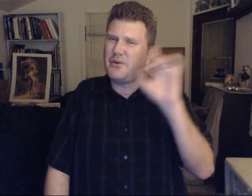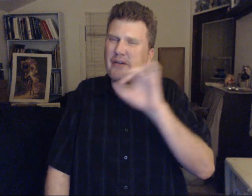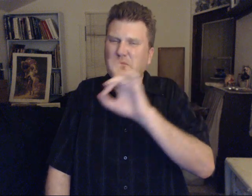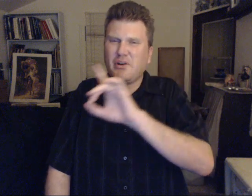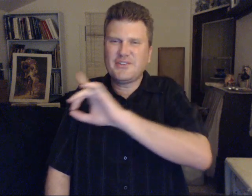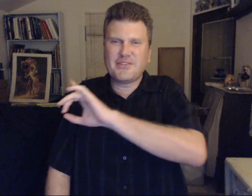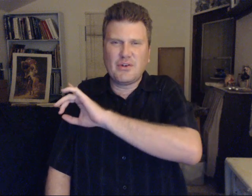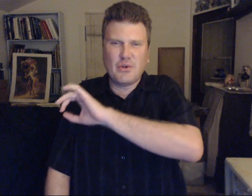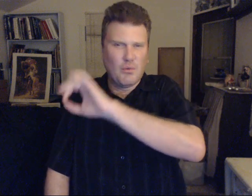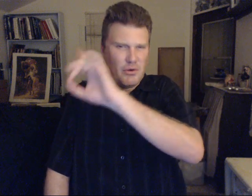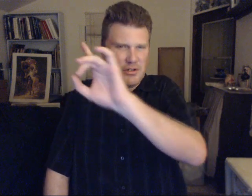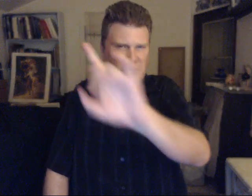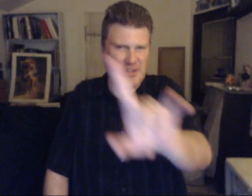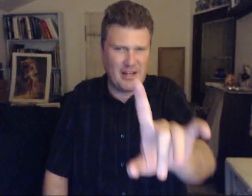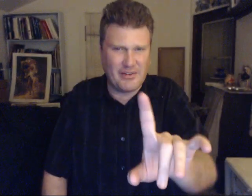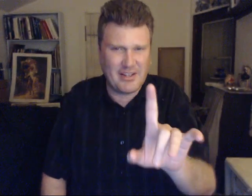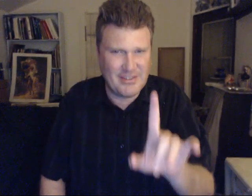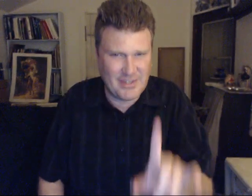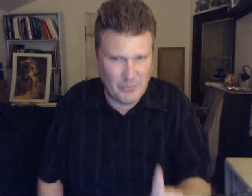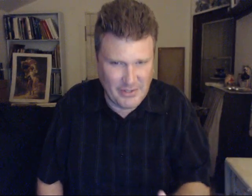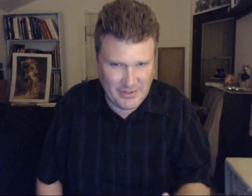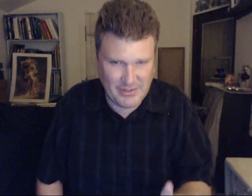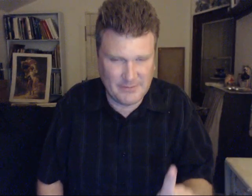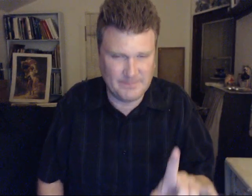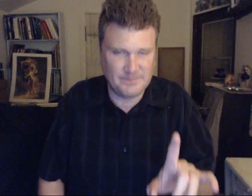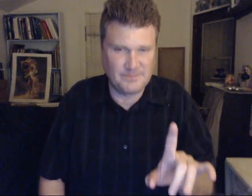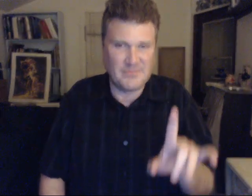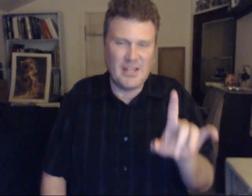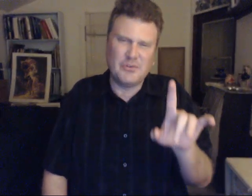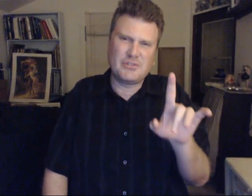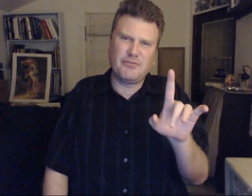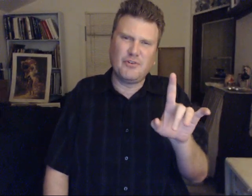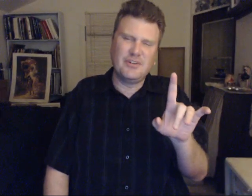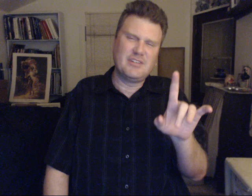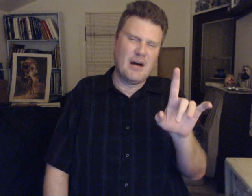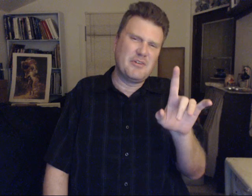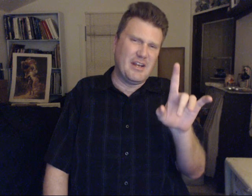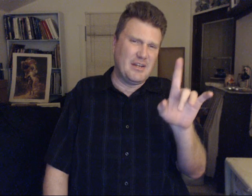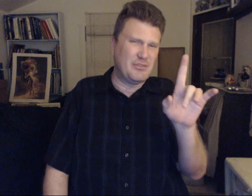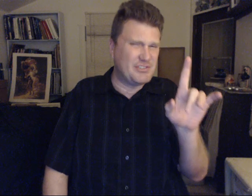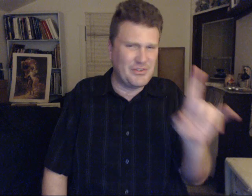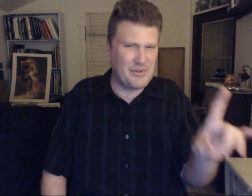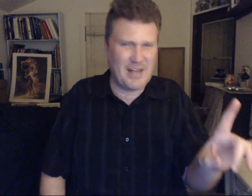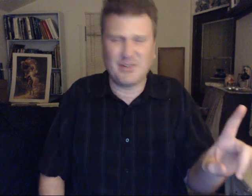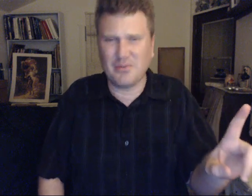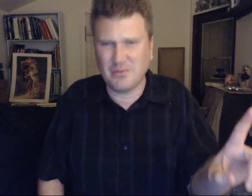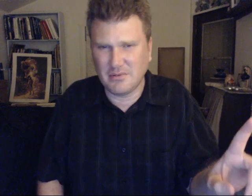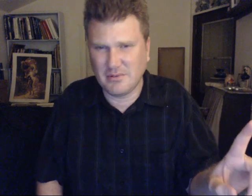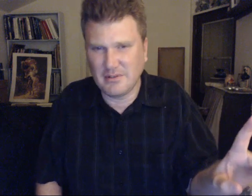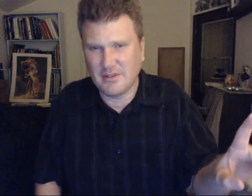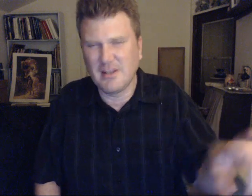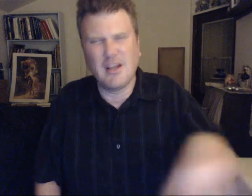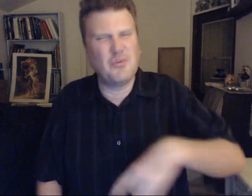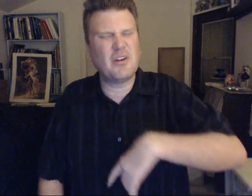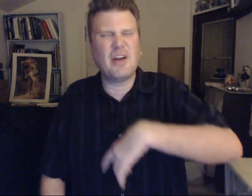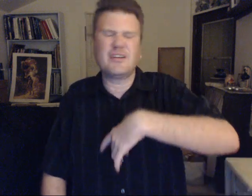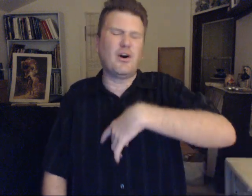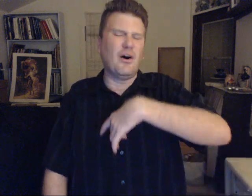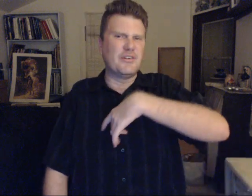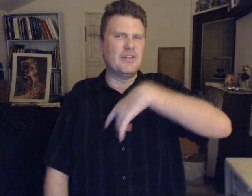have a presence on your world. But not like as they wish. They wish to fully dominate it. Which they do not do. And we are not called in.